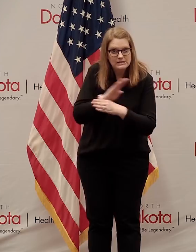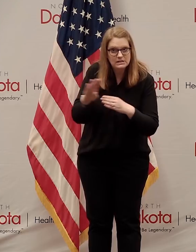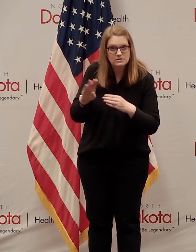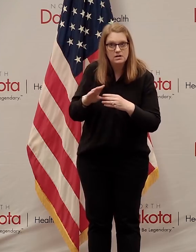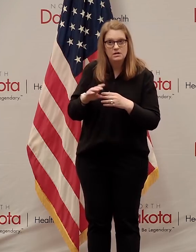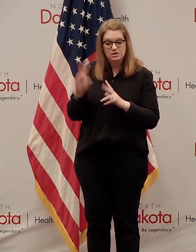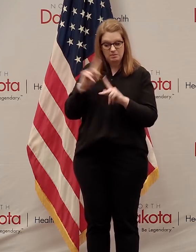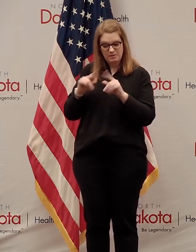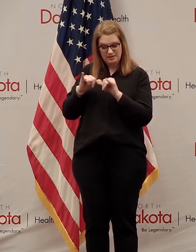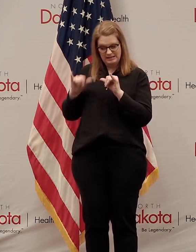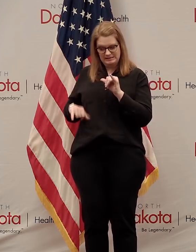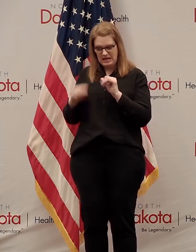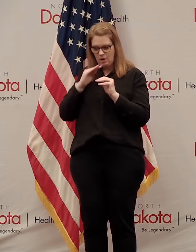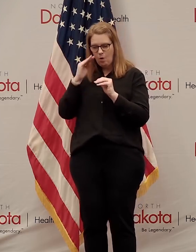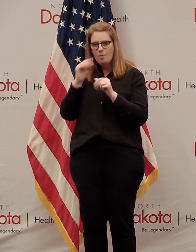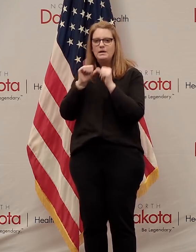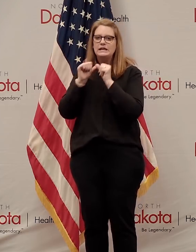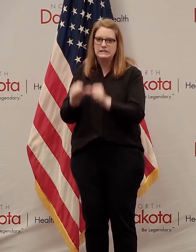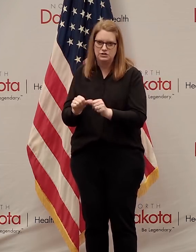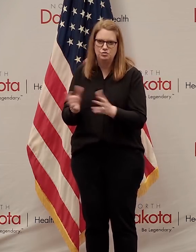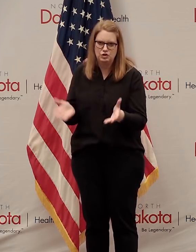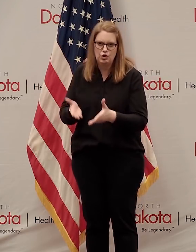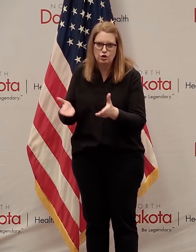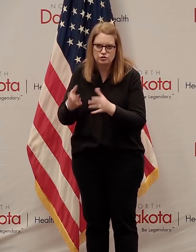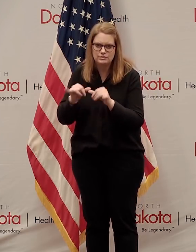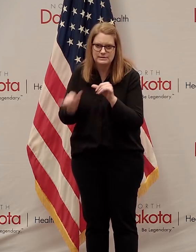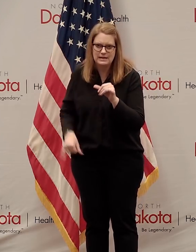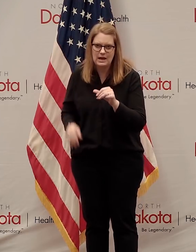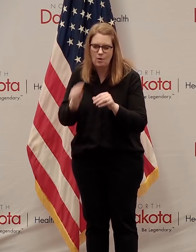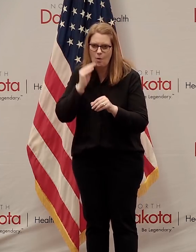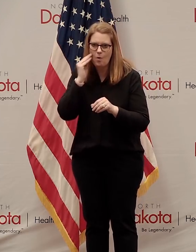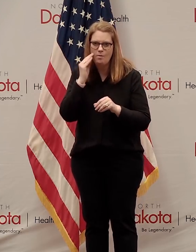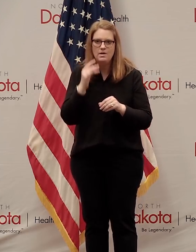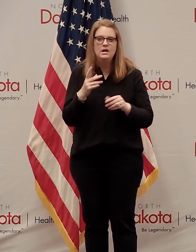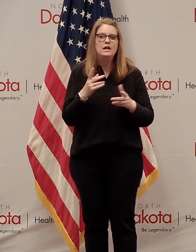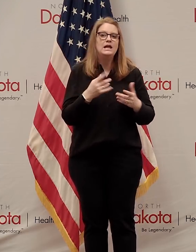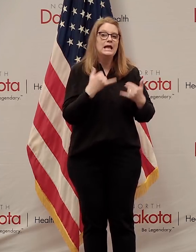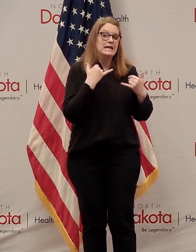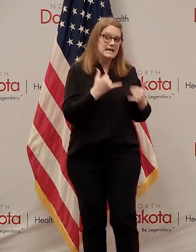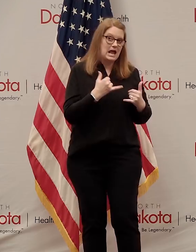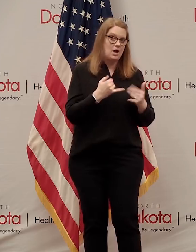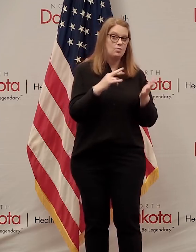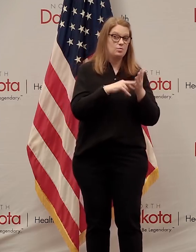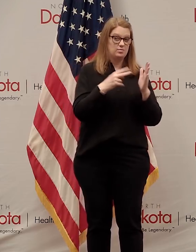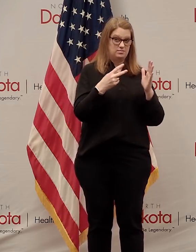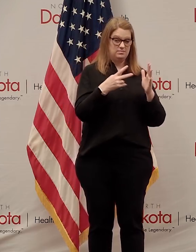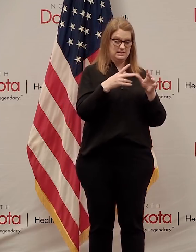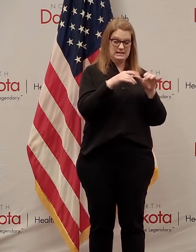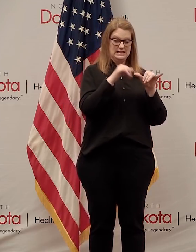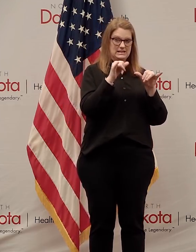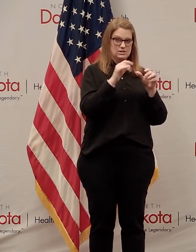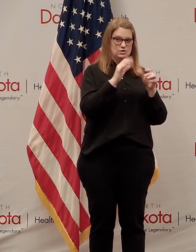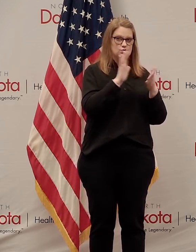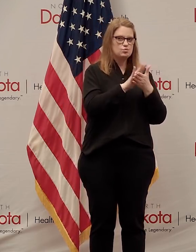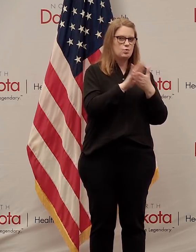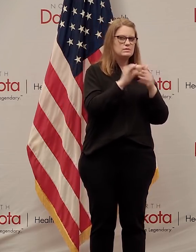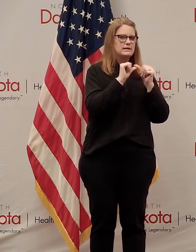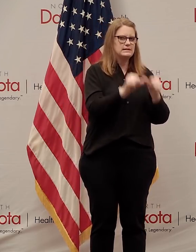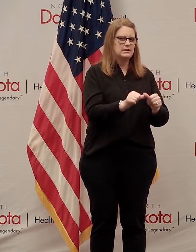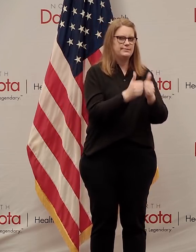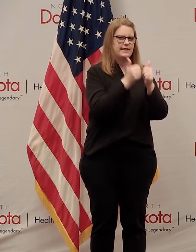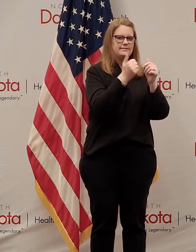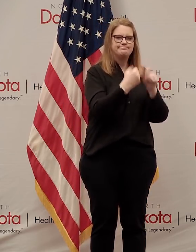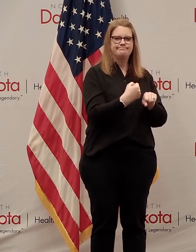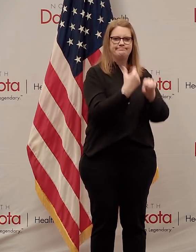telework. And we would encourage and intend that the schools would for this moment continue to do distance learning as we